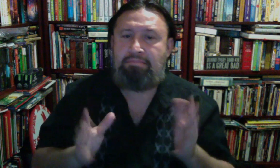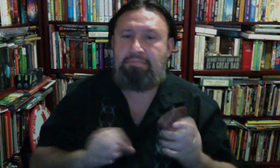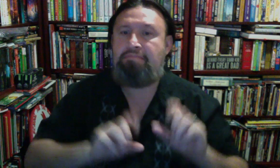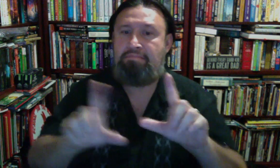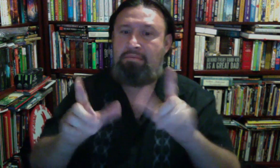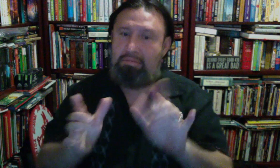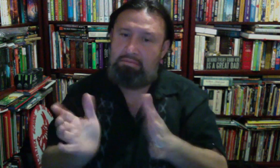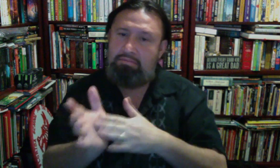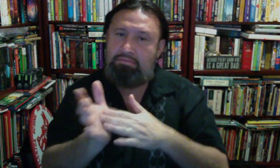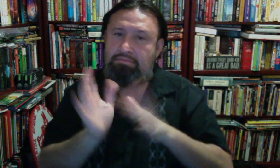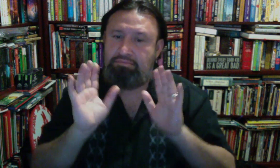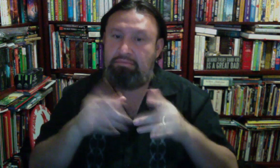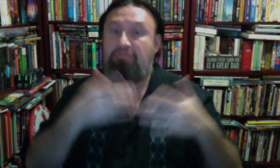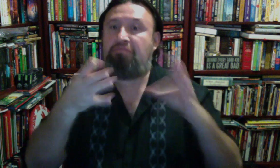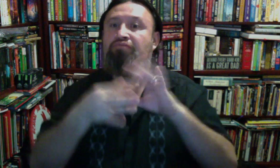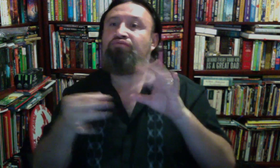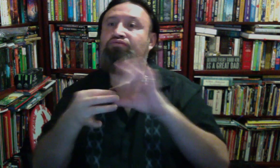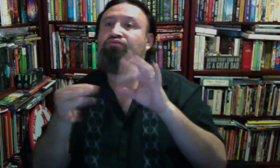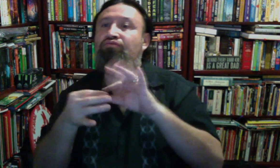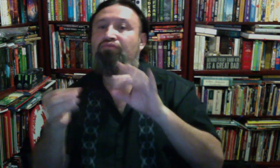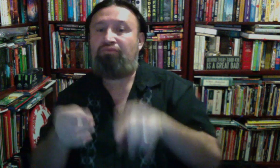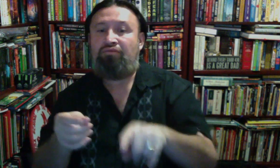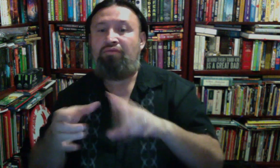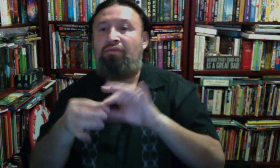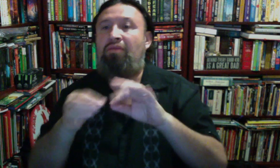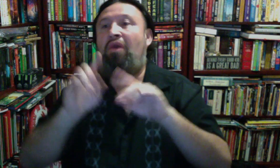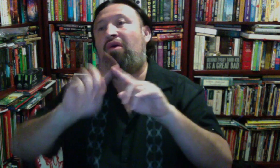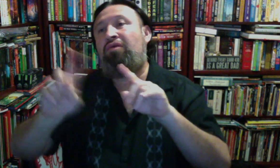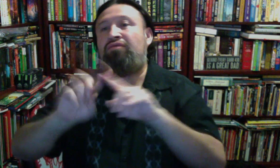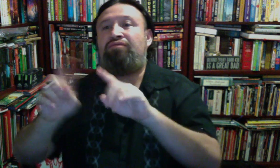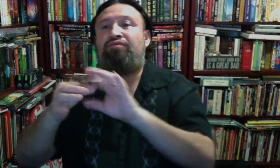That's A wrap. Thank